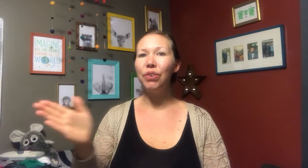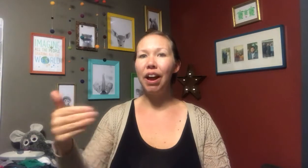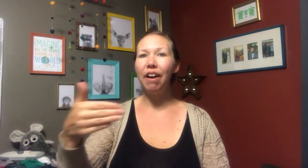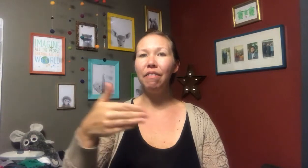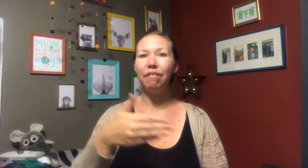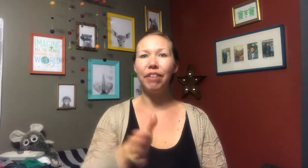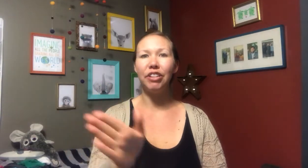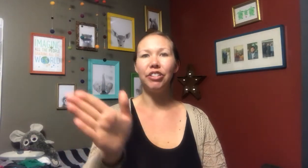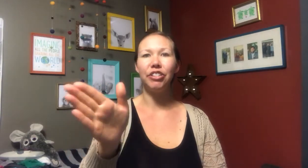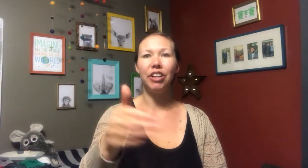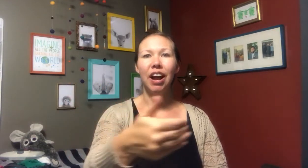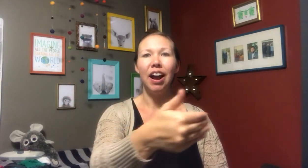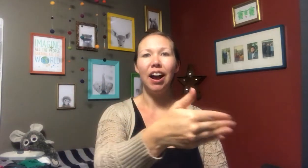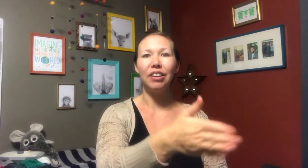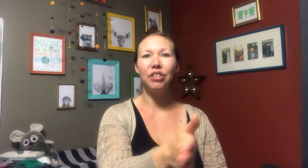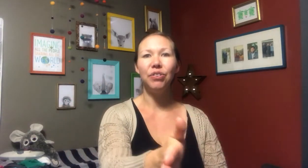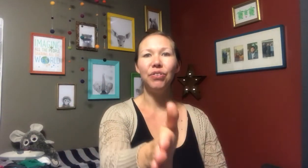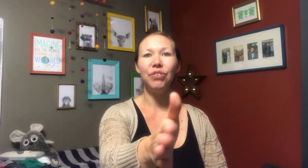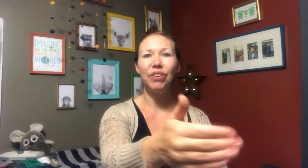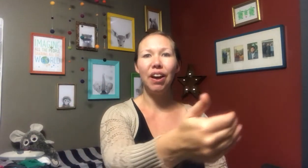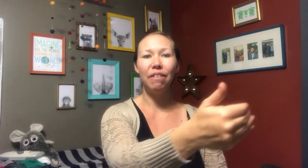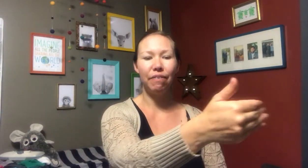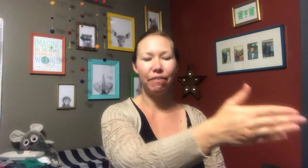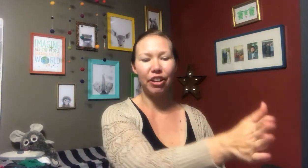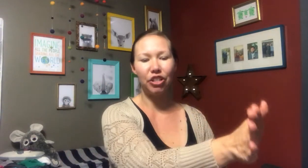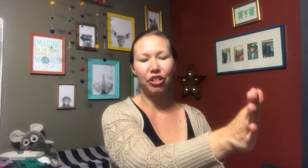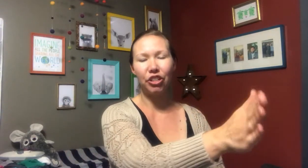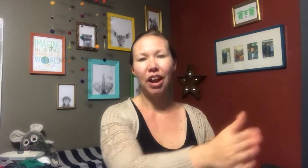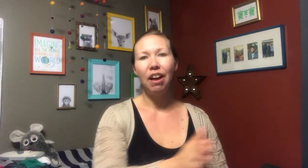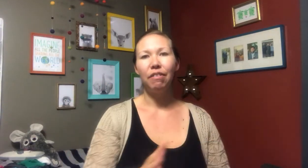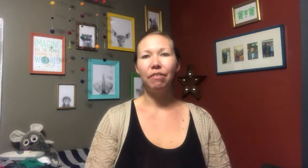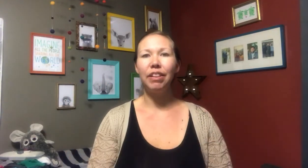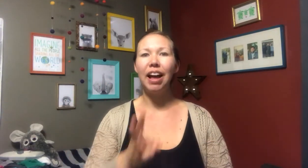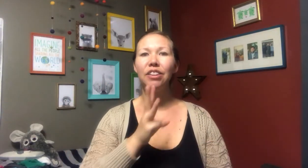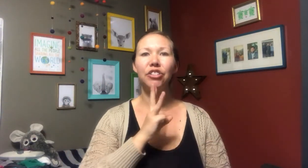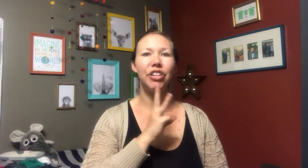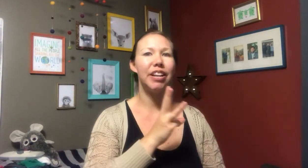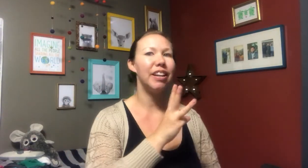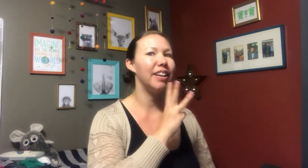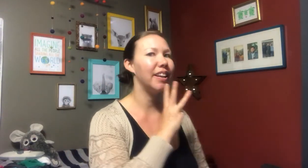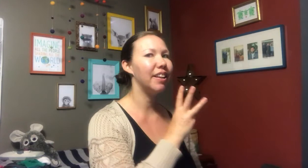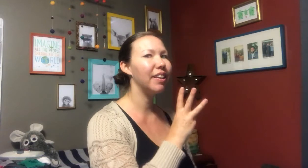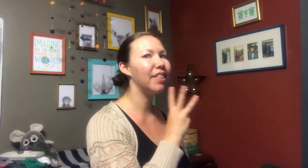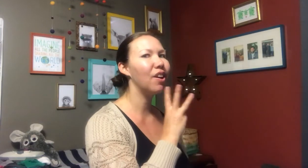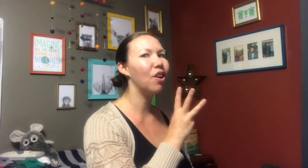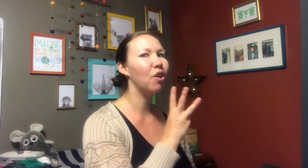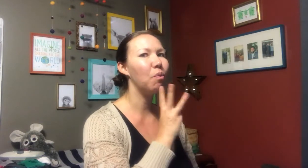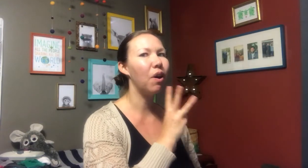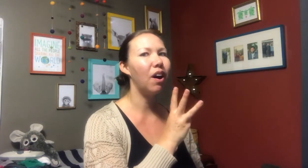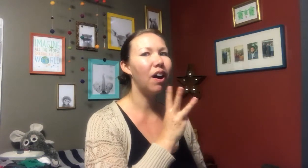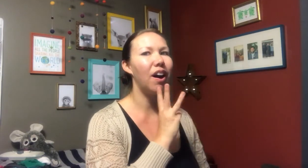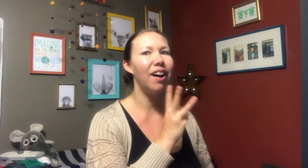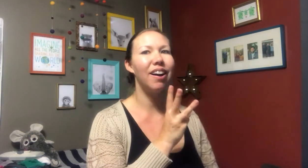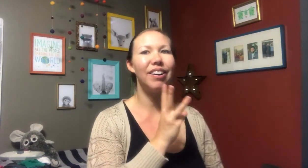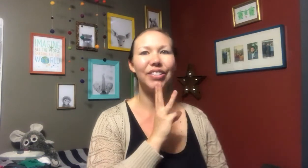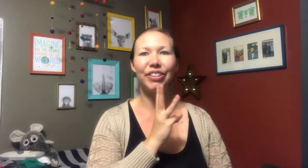fish, a tuna fish, flashing in the water.